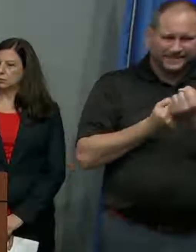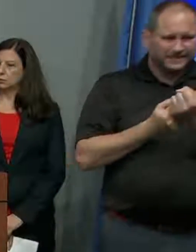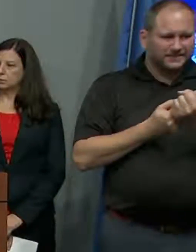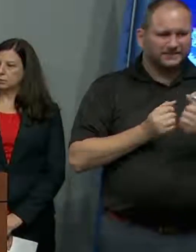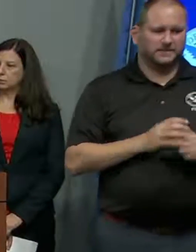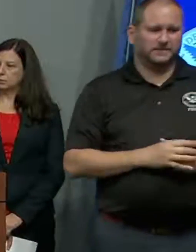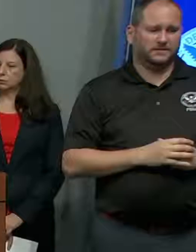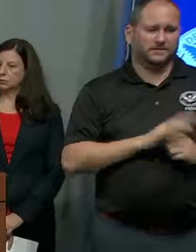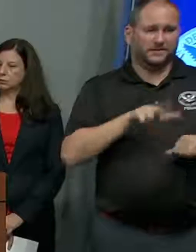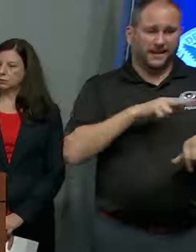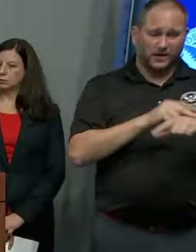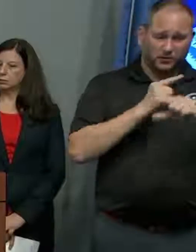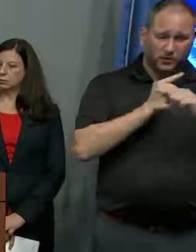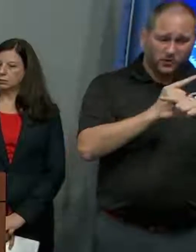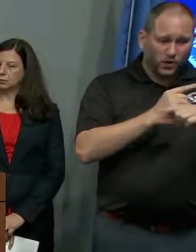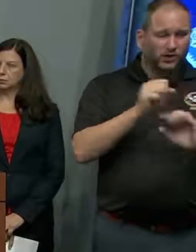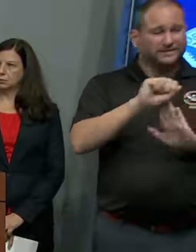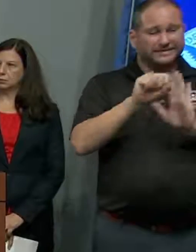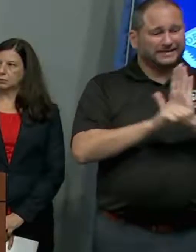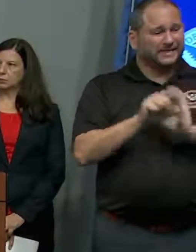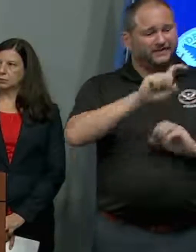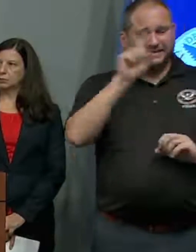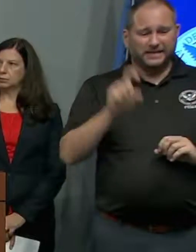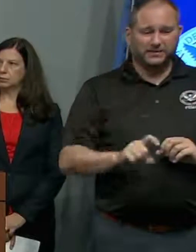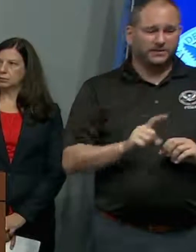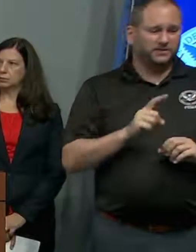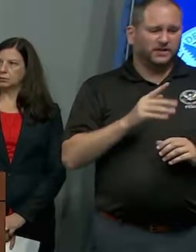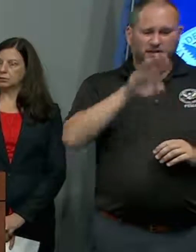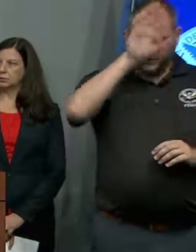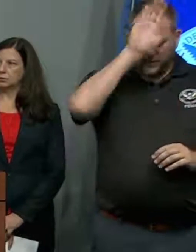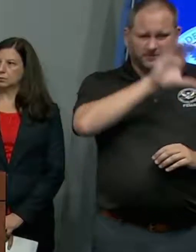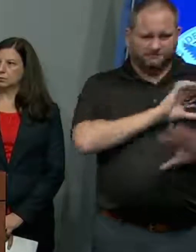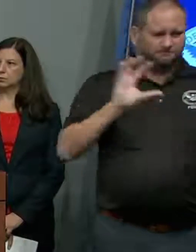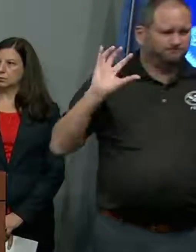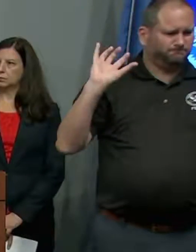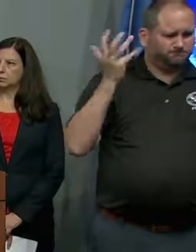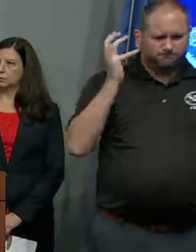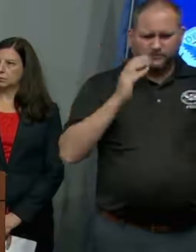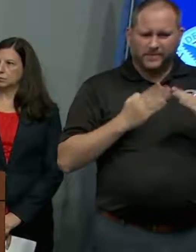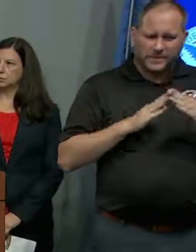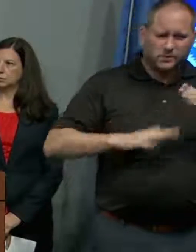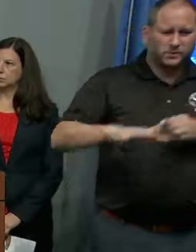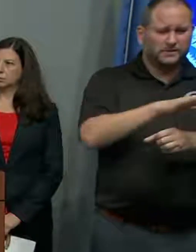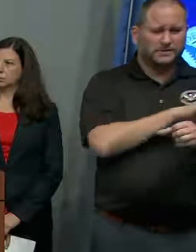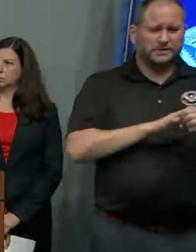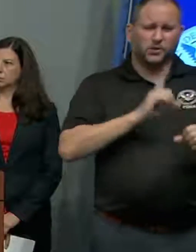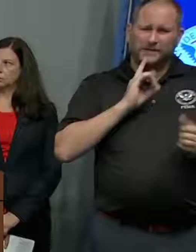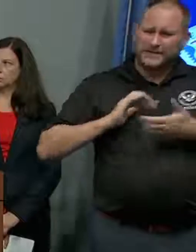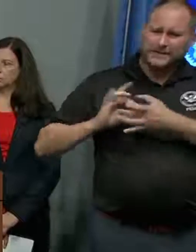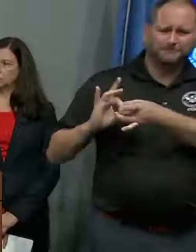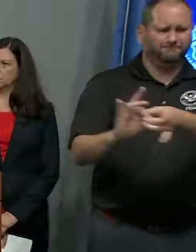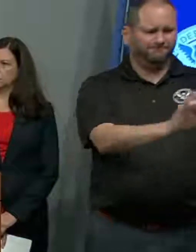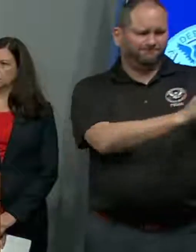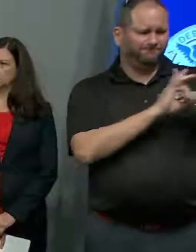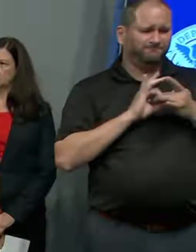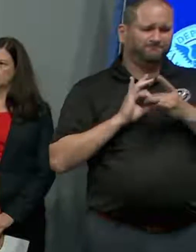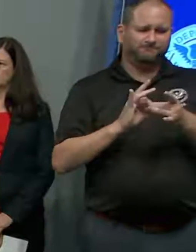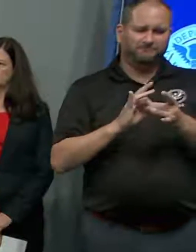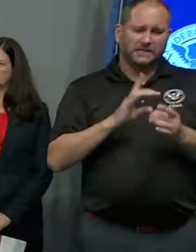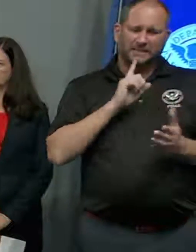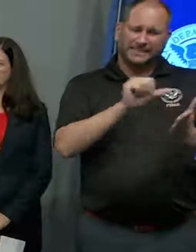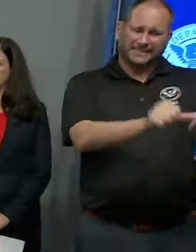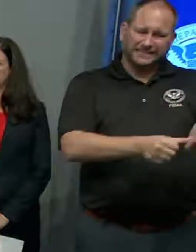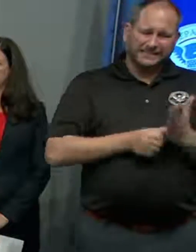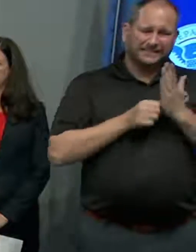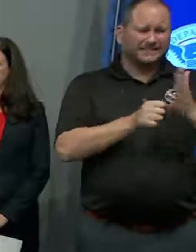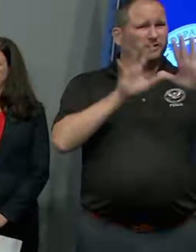The entire first response community, this has truly been a unified effort. And I can't emphasize enough the great